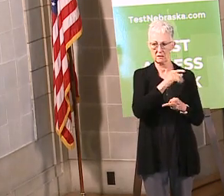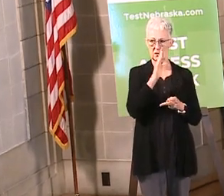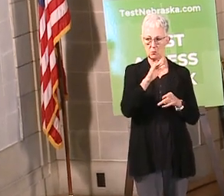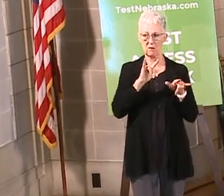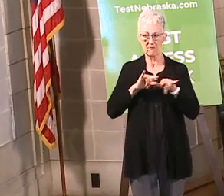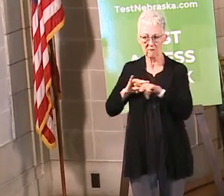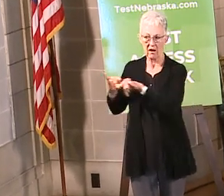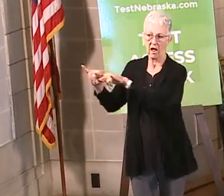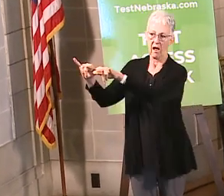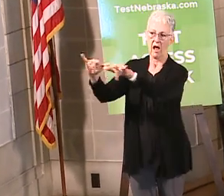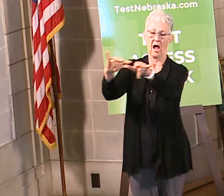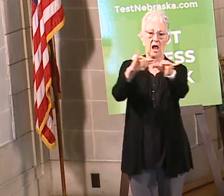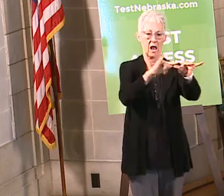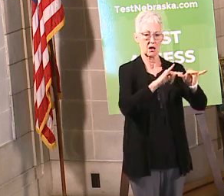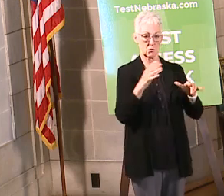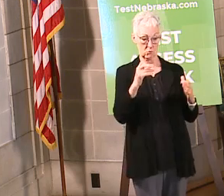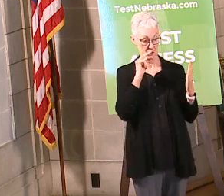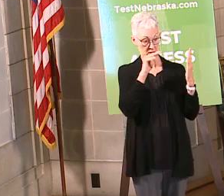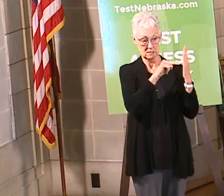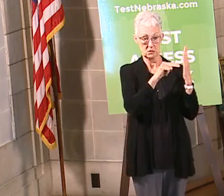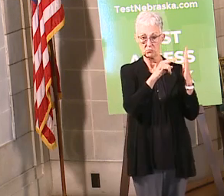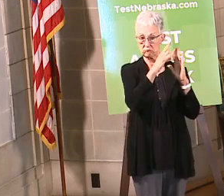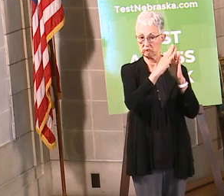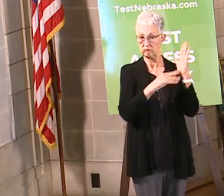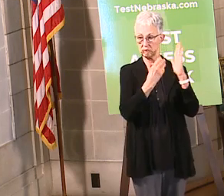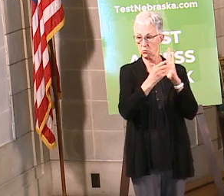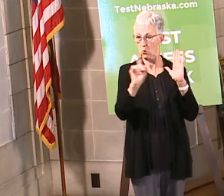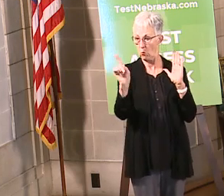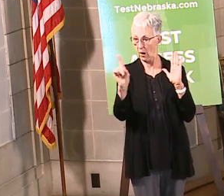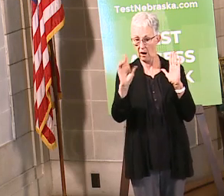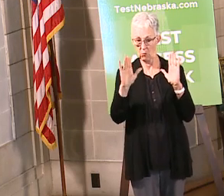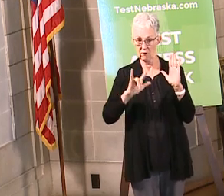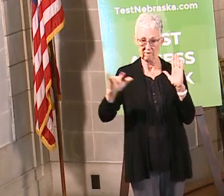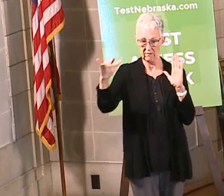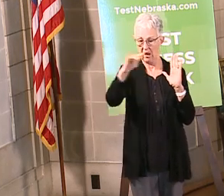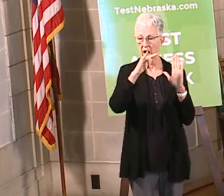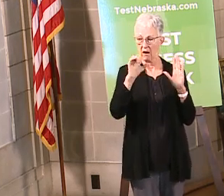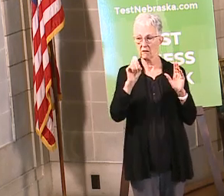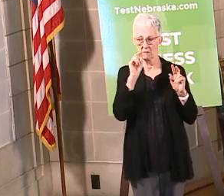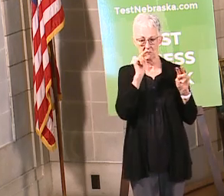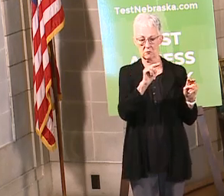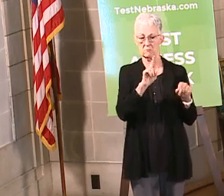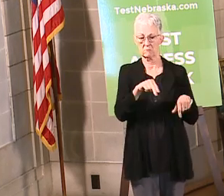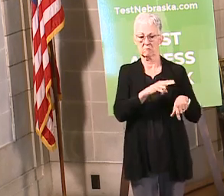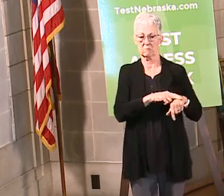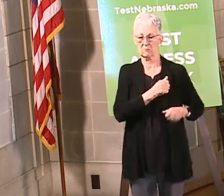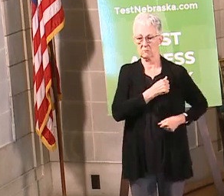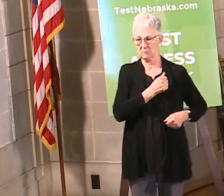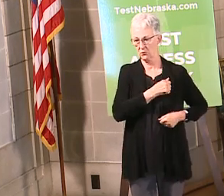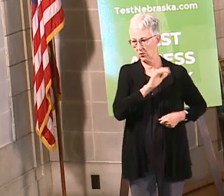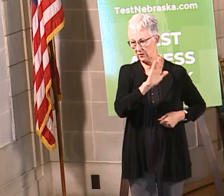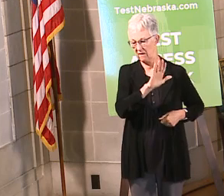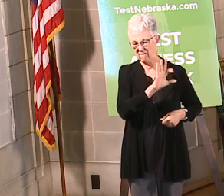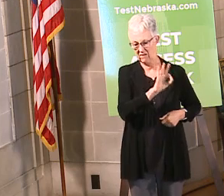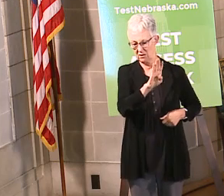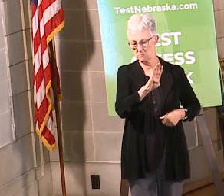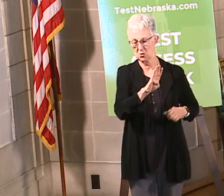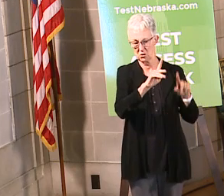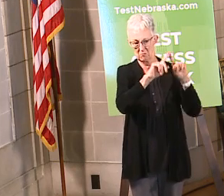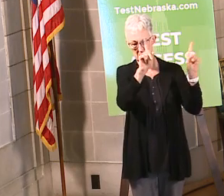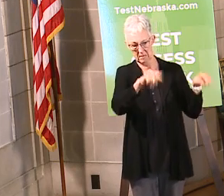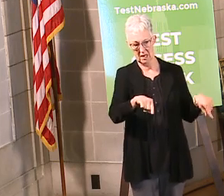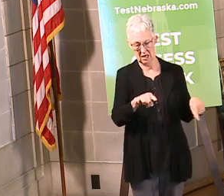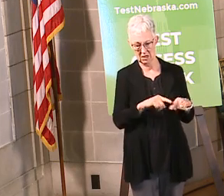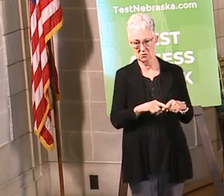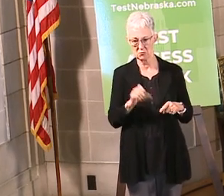of where those are going to be, you can check the National Guard's Facebook page. They'll list it out all there for you. So 14 different facilities are going